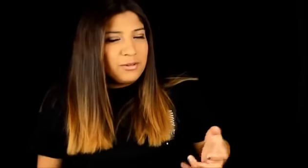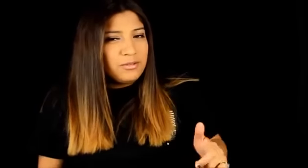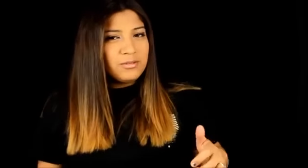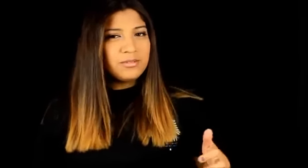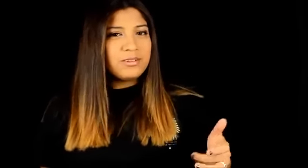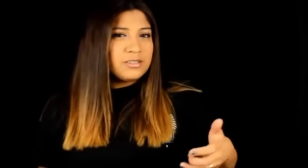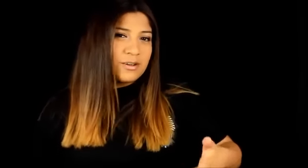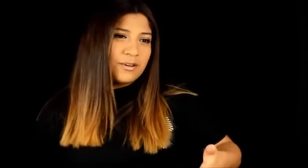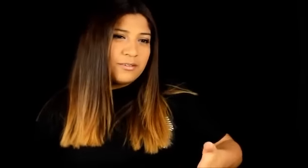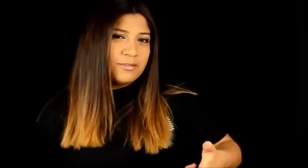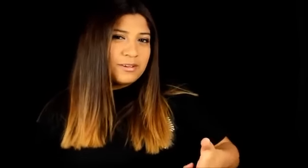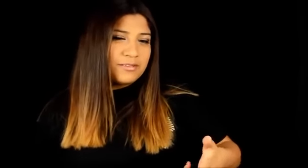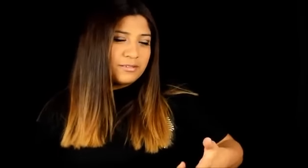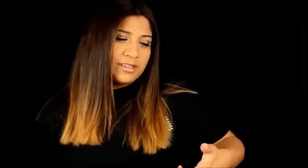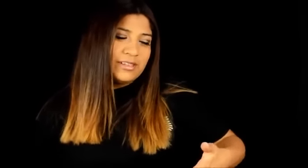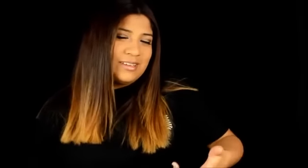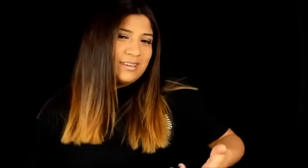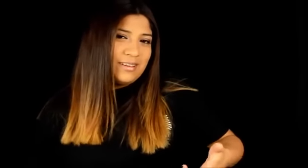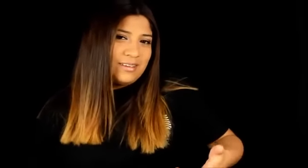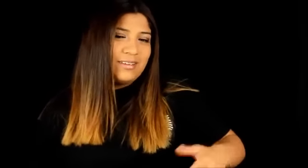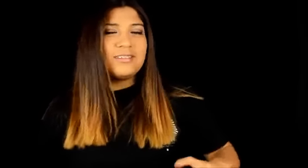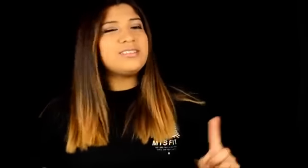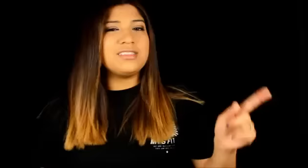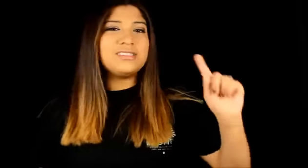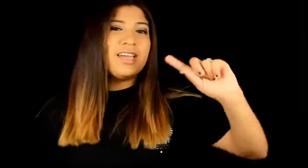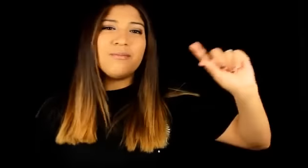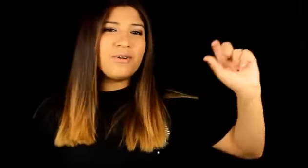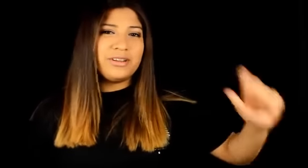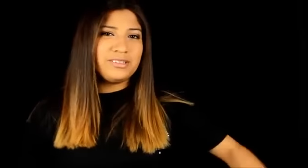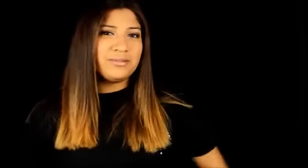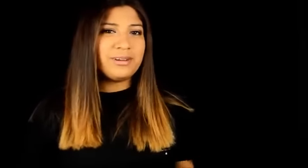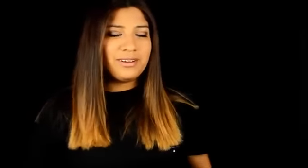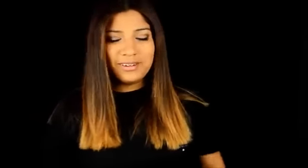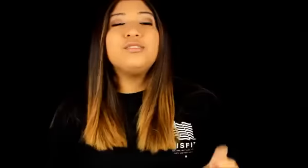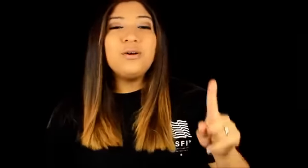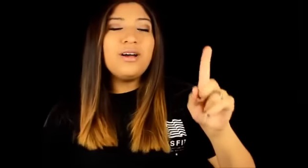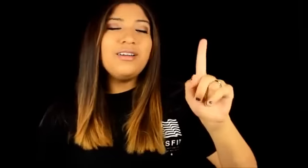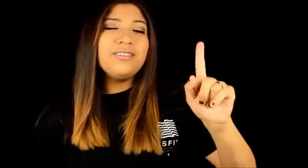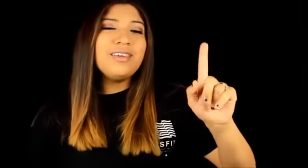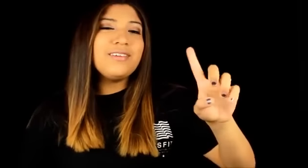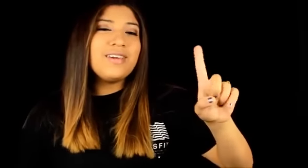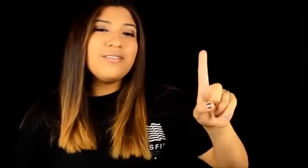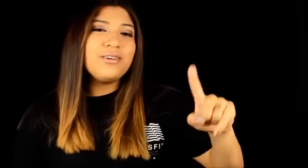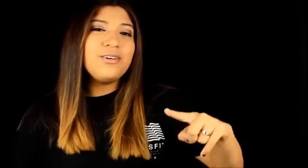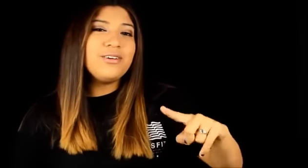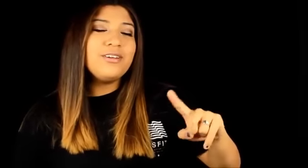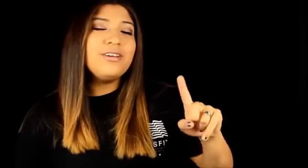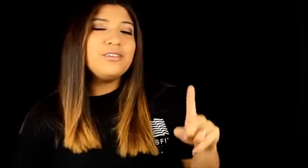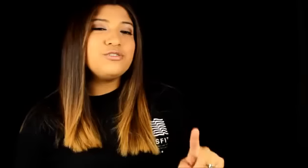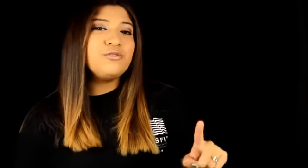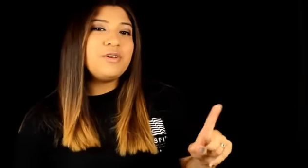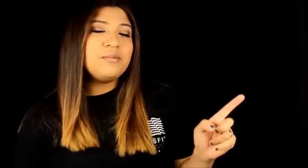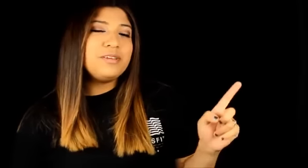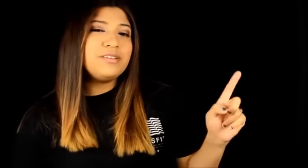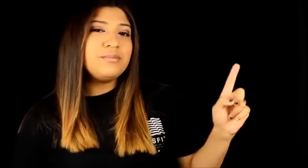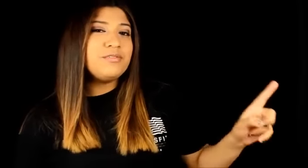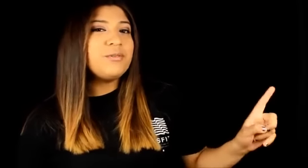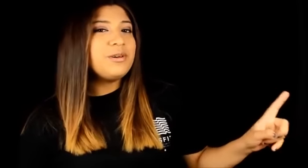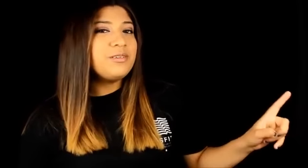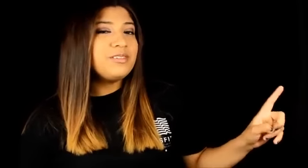guitar riff and it's like the same one I swear so I don't think I've ever heard Drew Famous before I heard